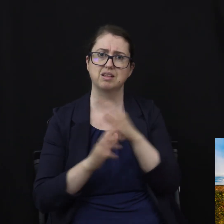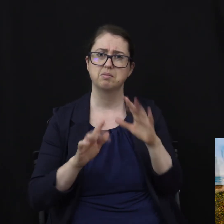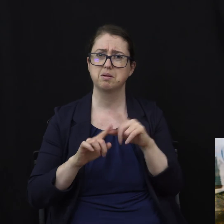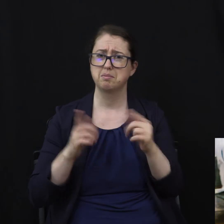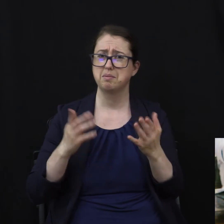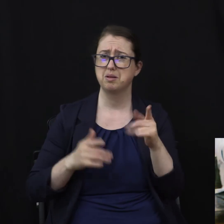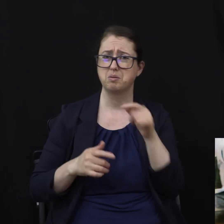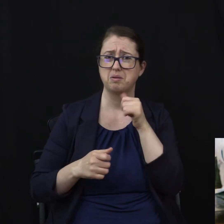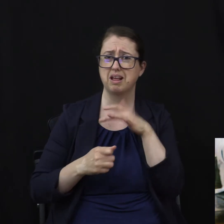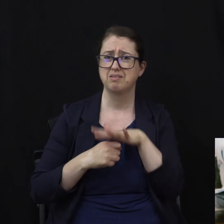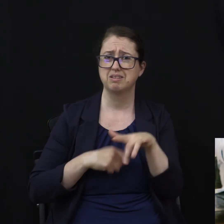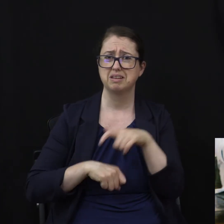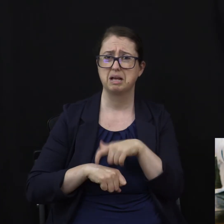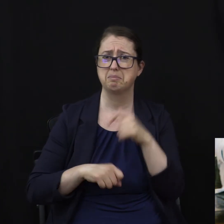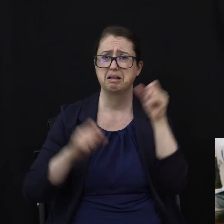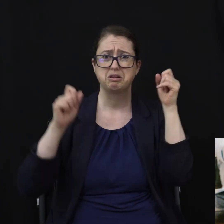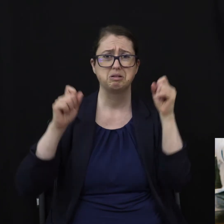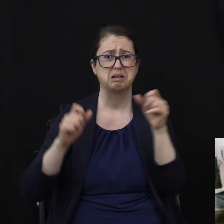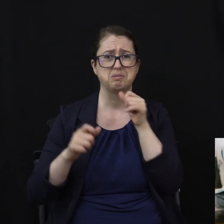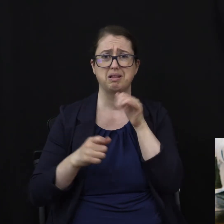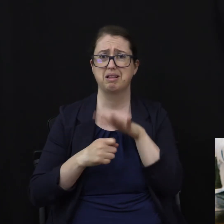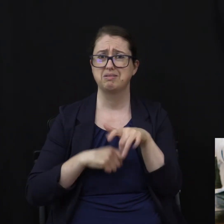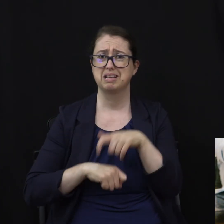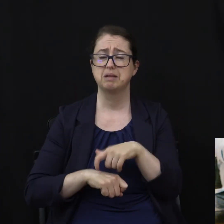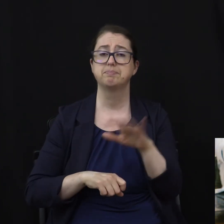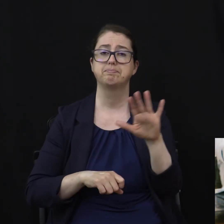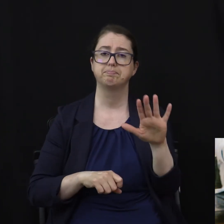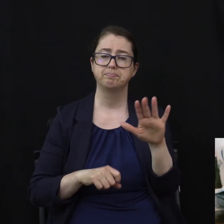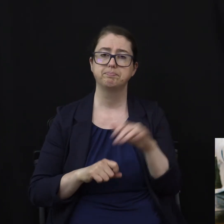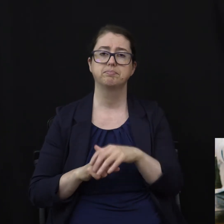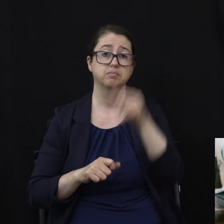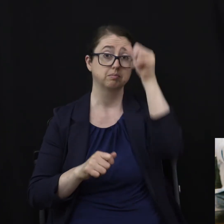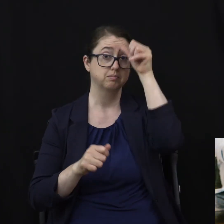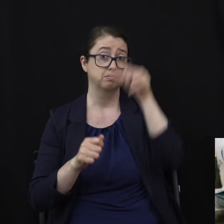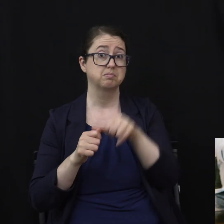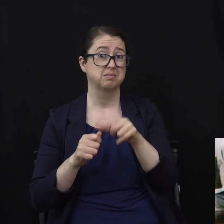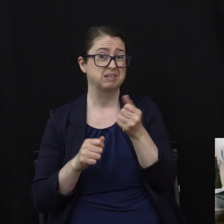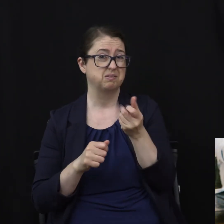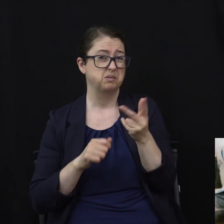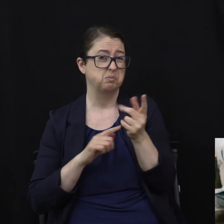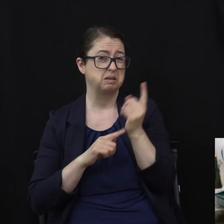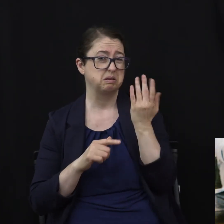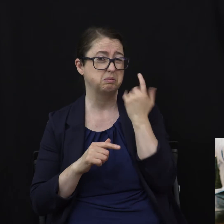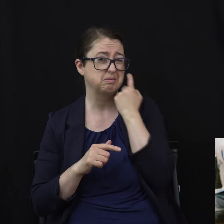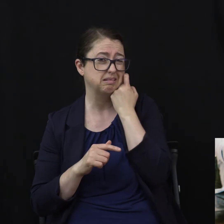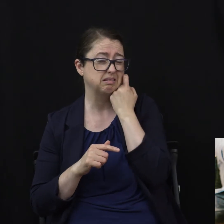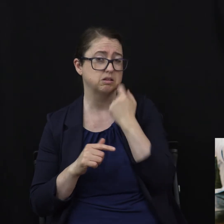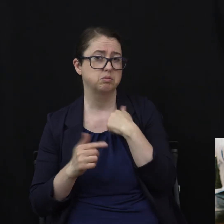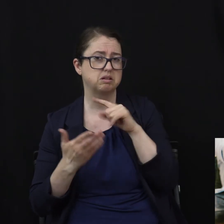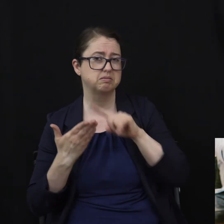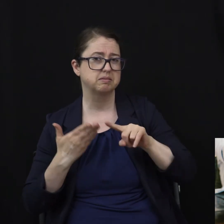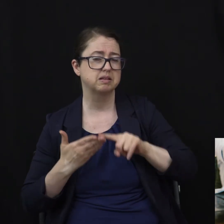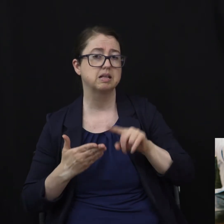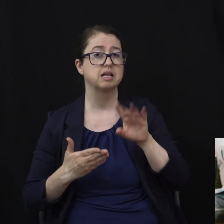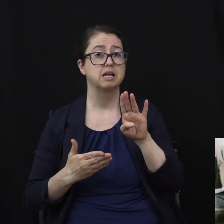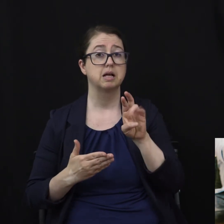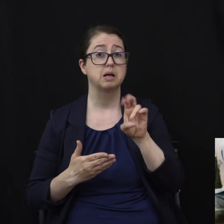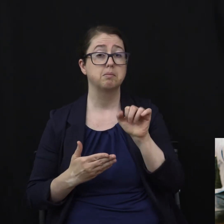to exercise. Remember that number we looked at a few moments ago? The Bureau of Labor and Statistics